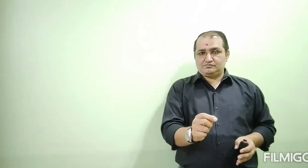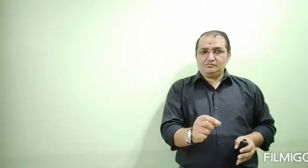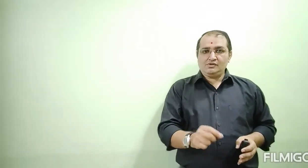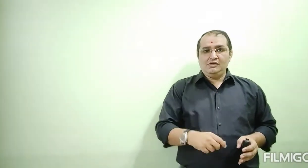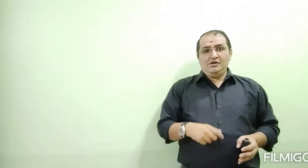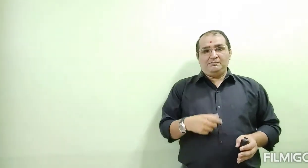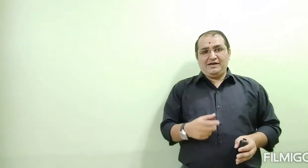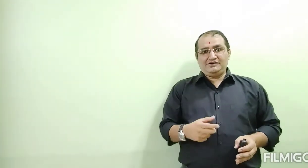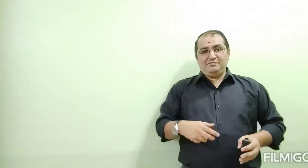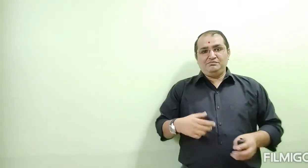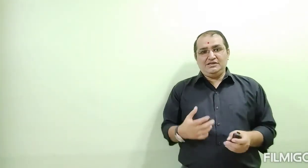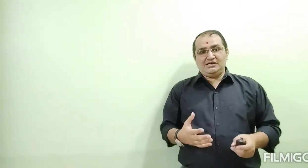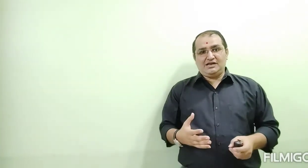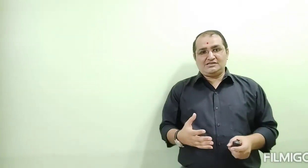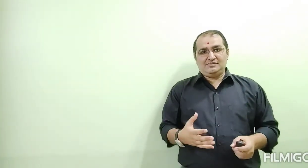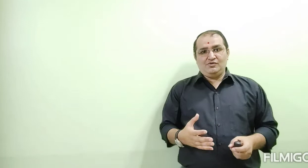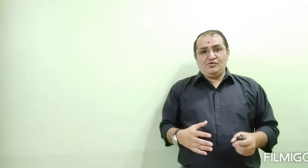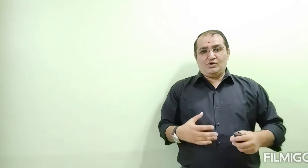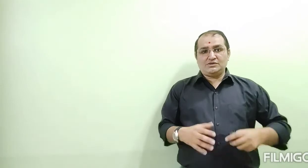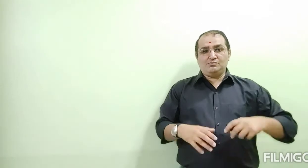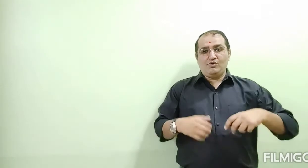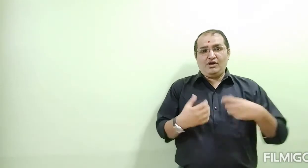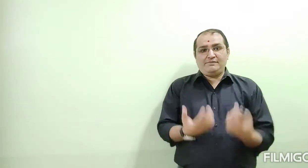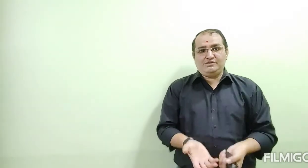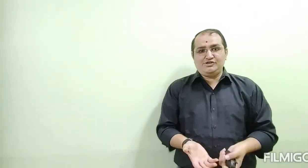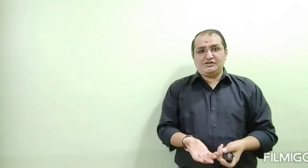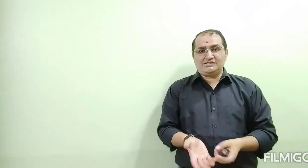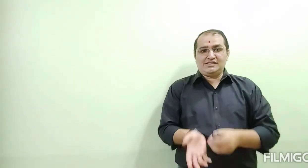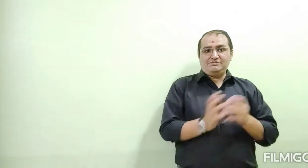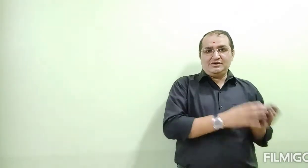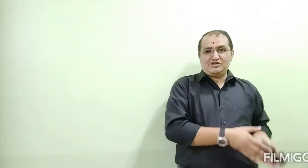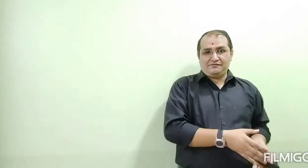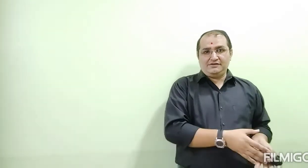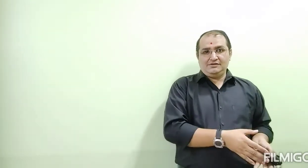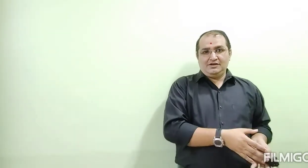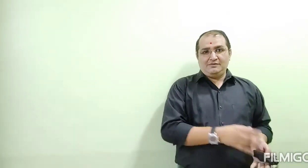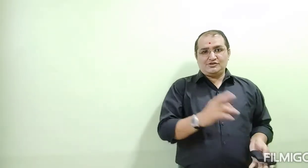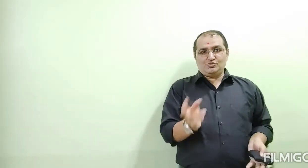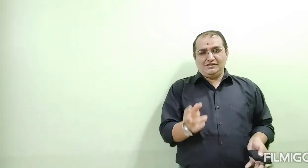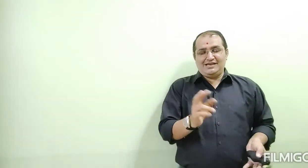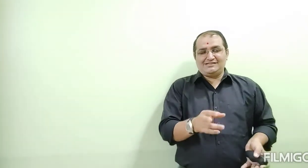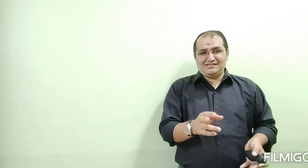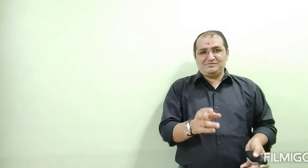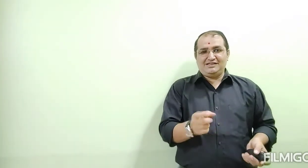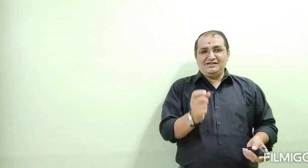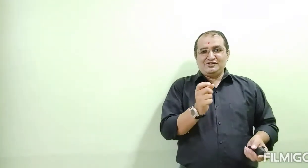So, Meir Qasim was more ambitious than Meir Jafar. So,